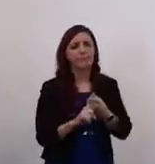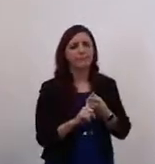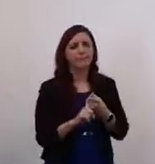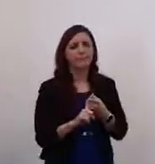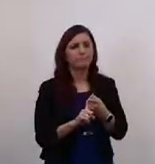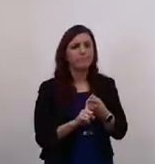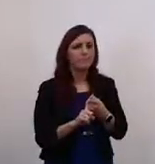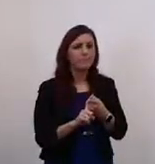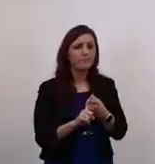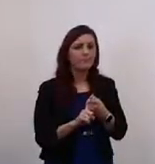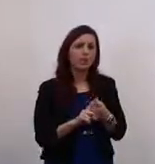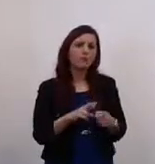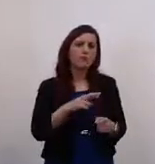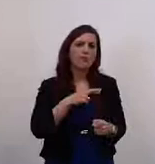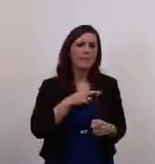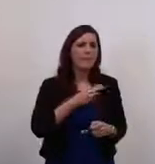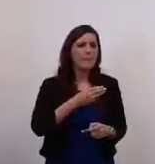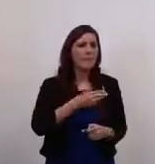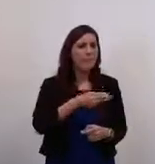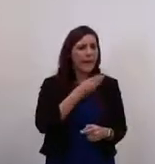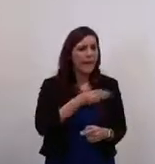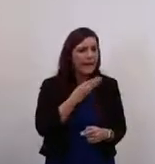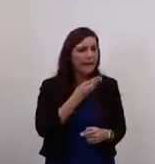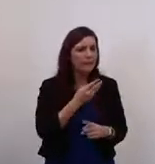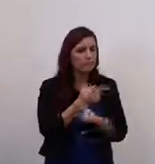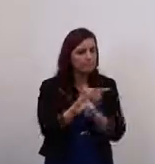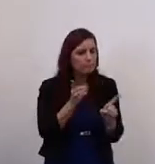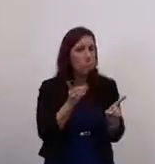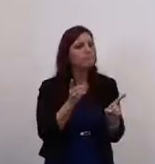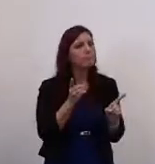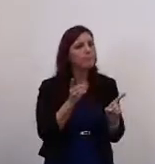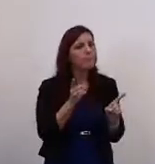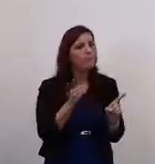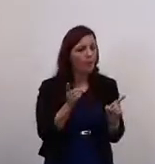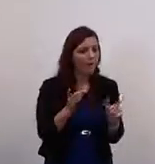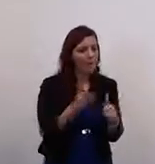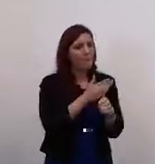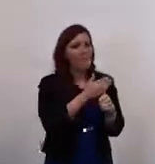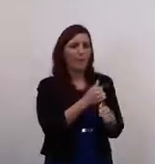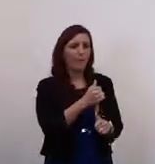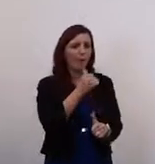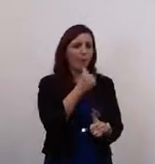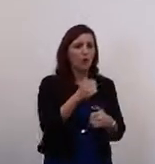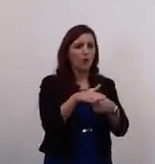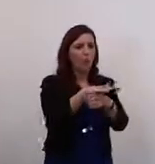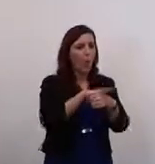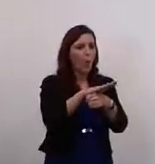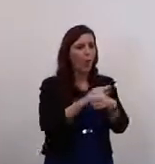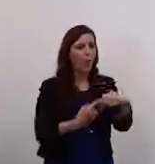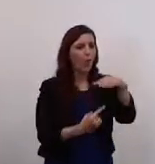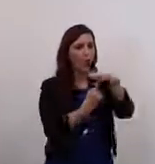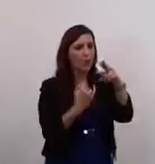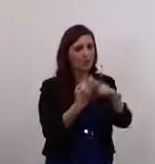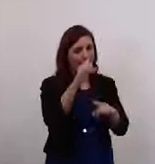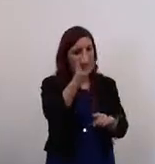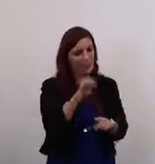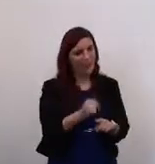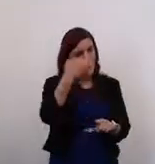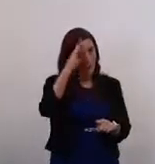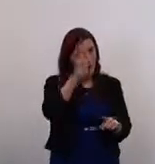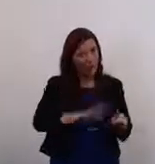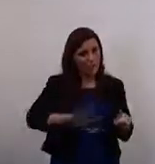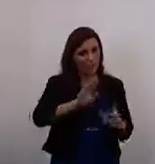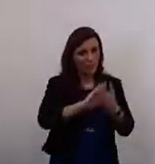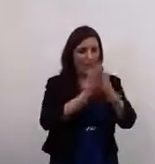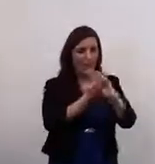was really pleased that you guys are the first local authority in the south of Ireland to become jam card